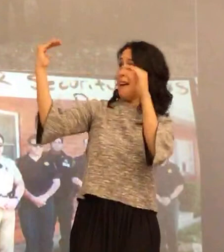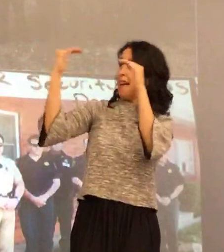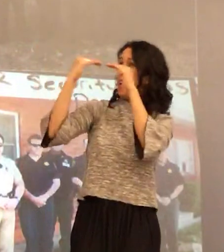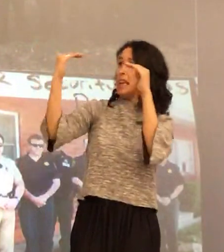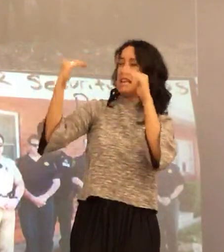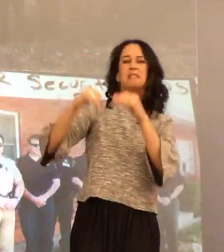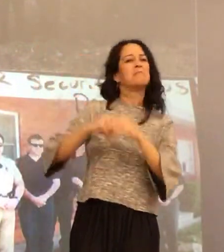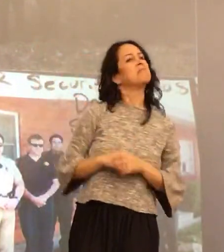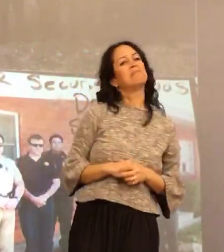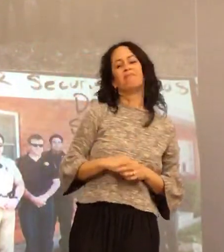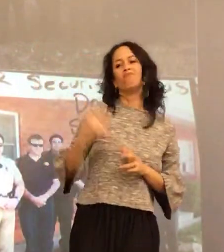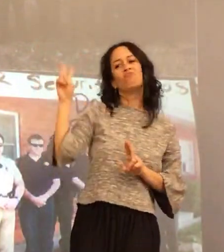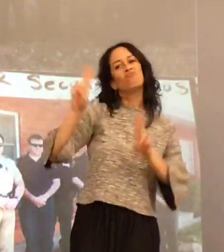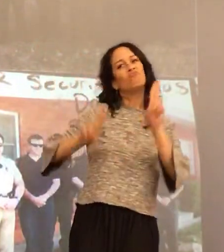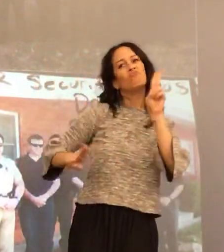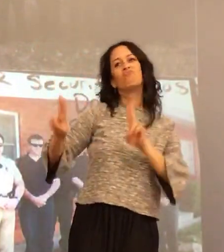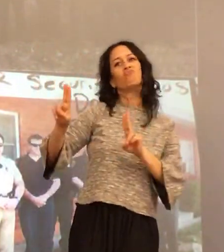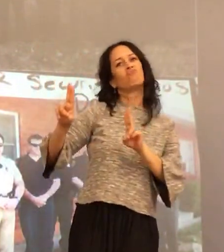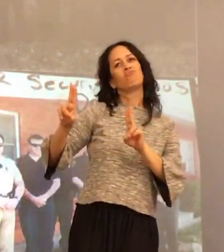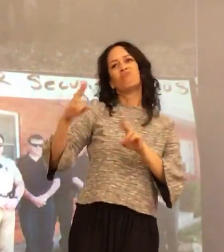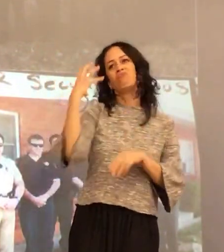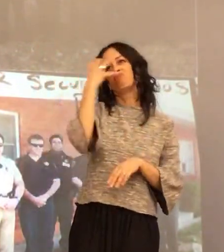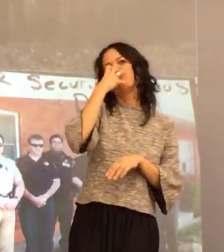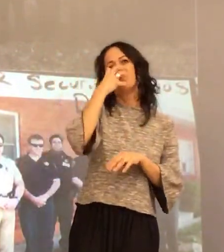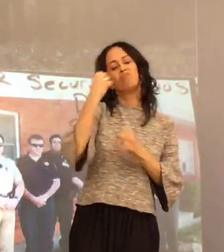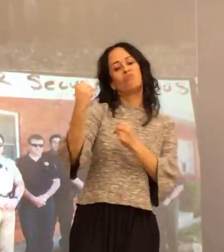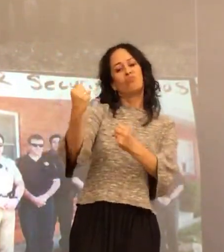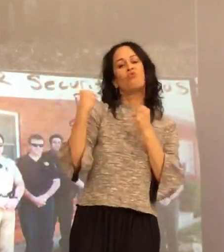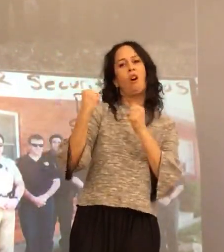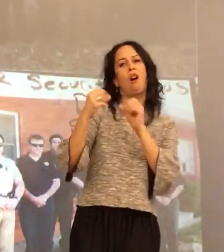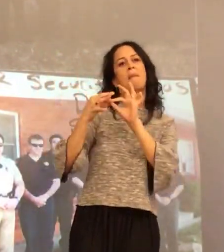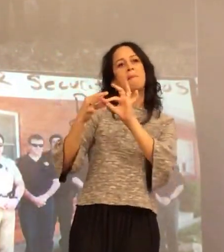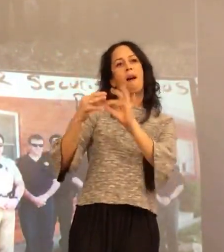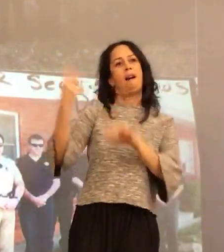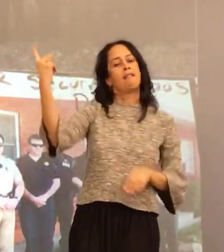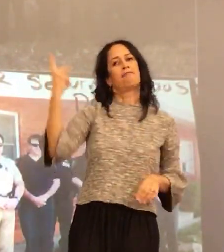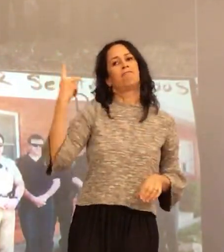that with like I did it with Don. That's how strong our bond and connection was.